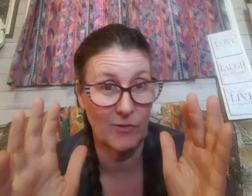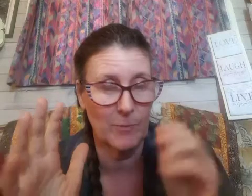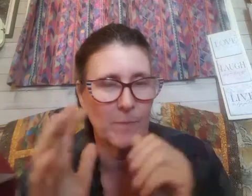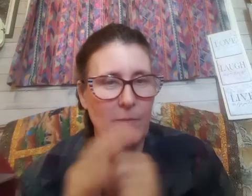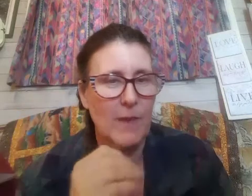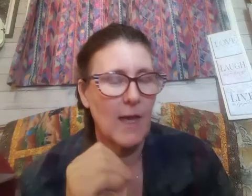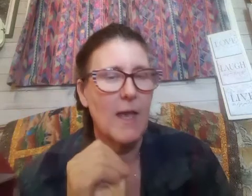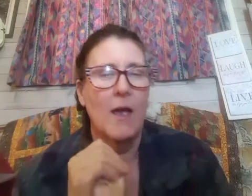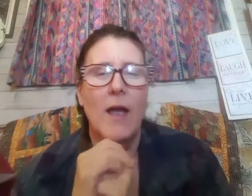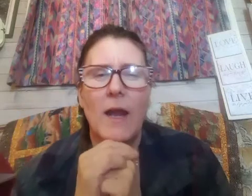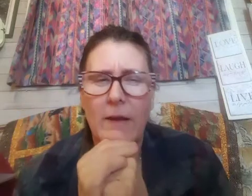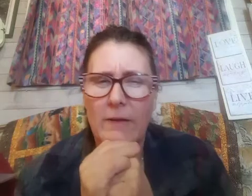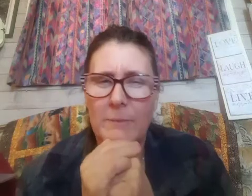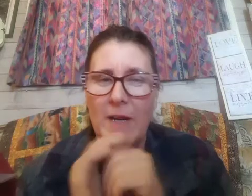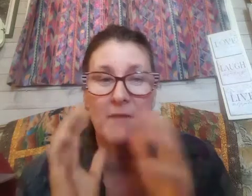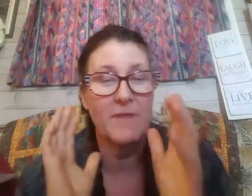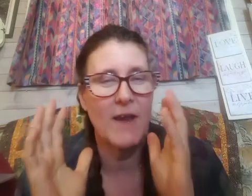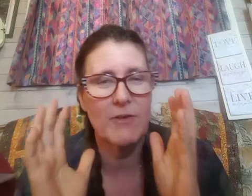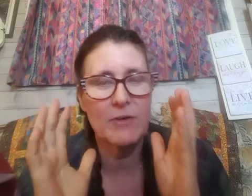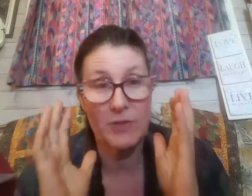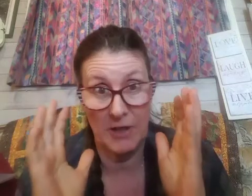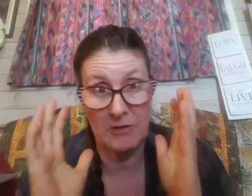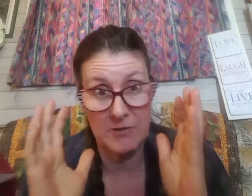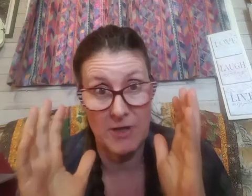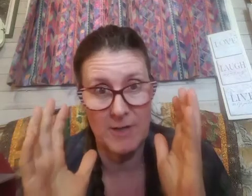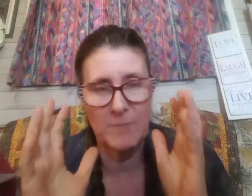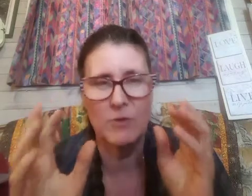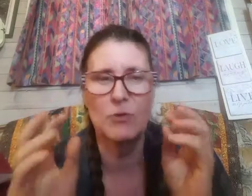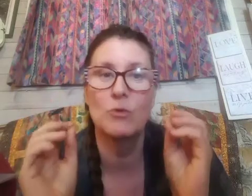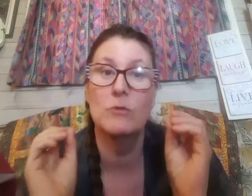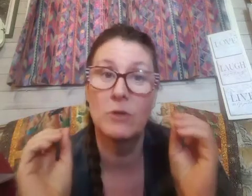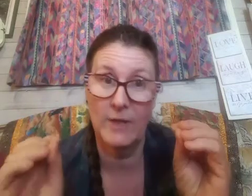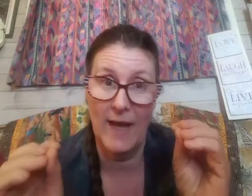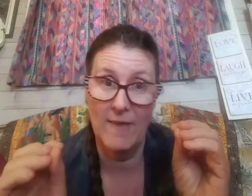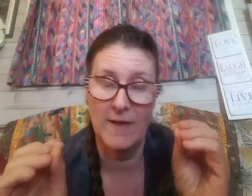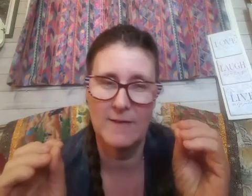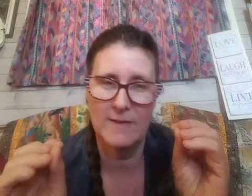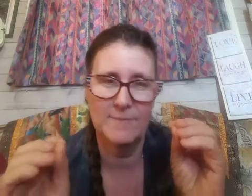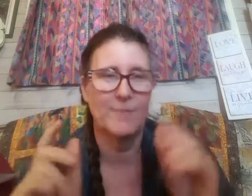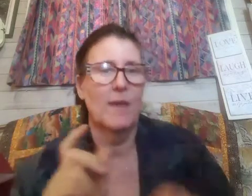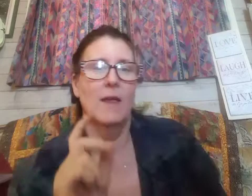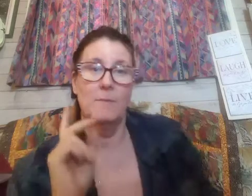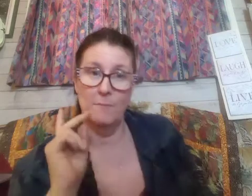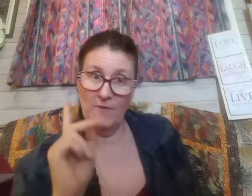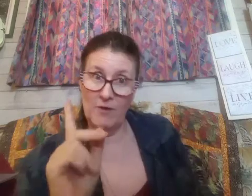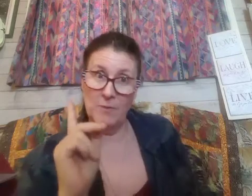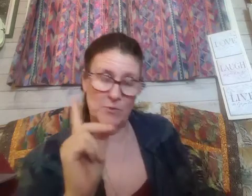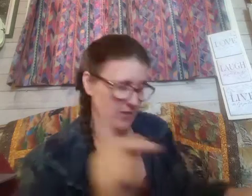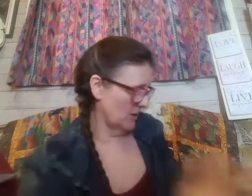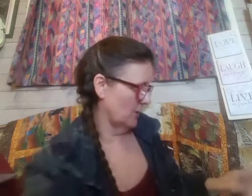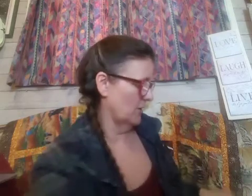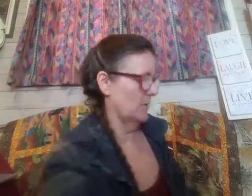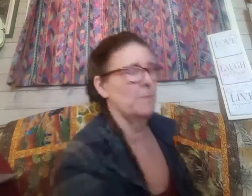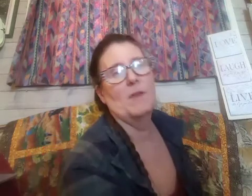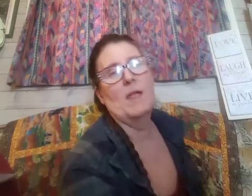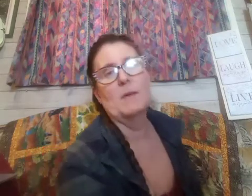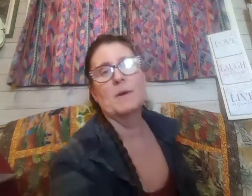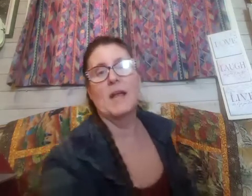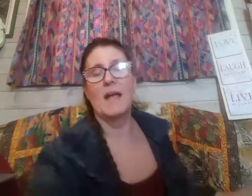and I but I've never taken time to look at it very particular but I